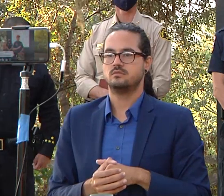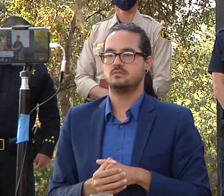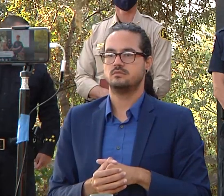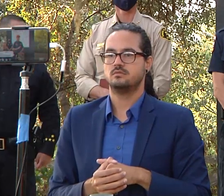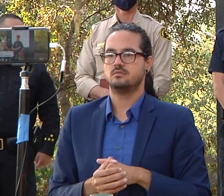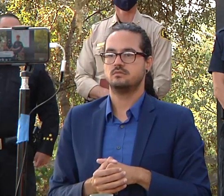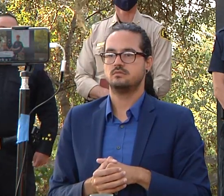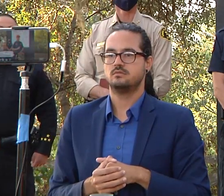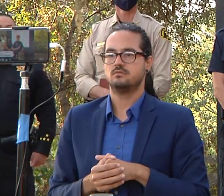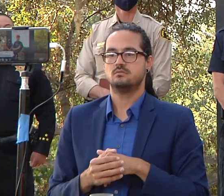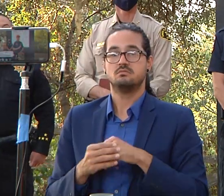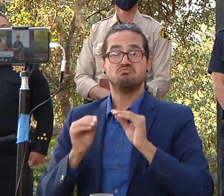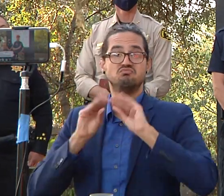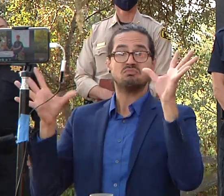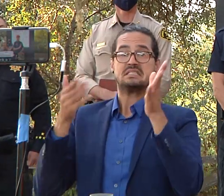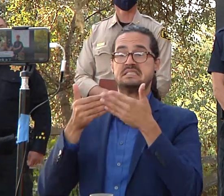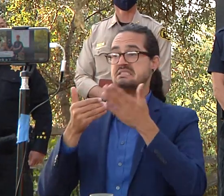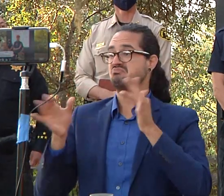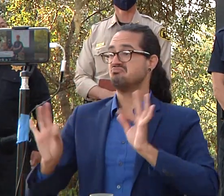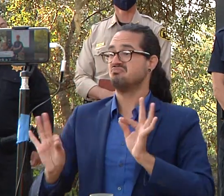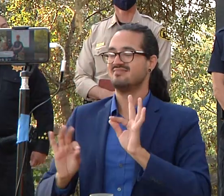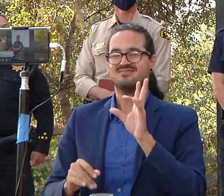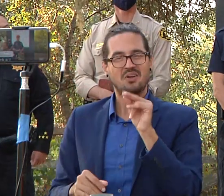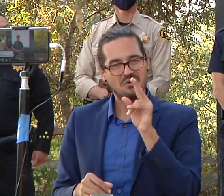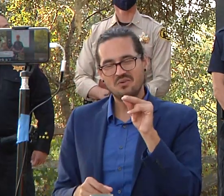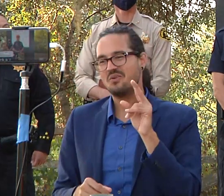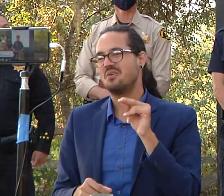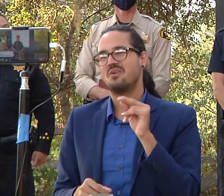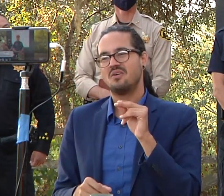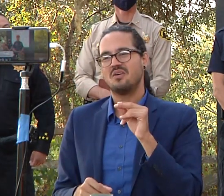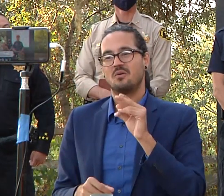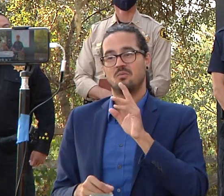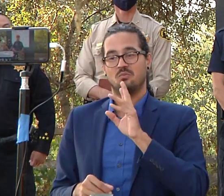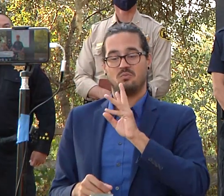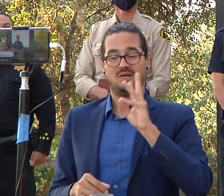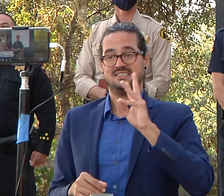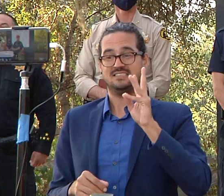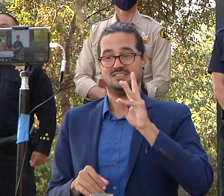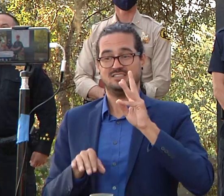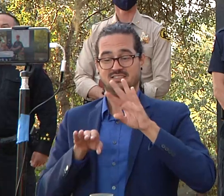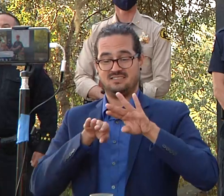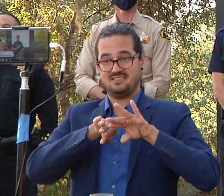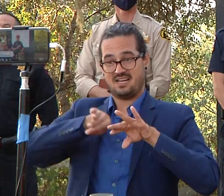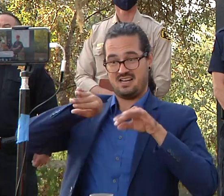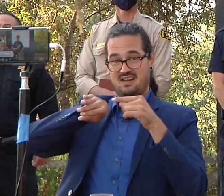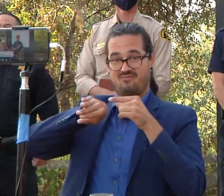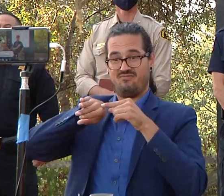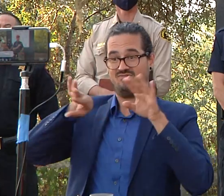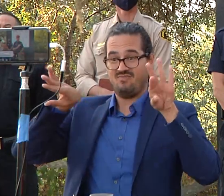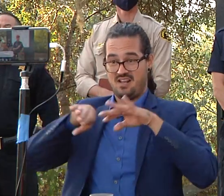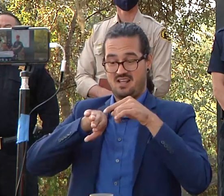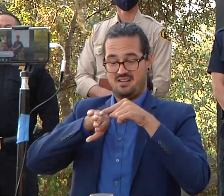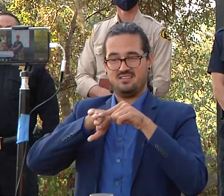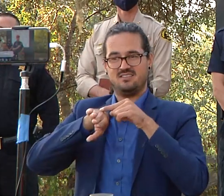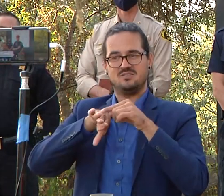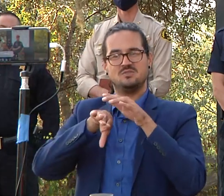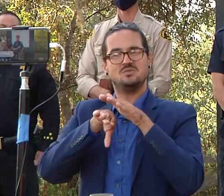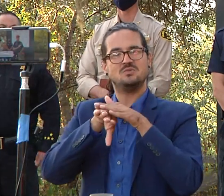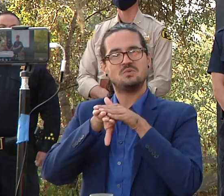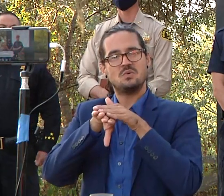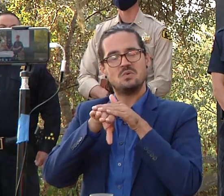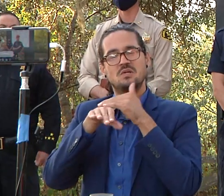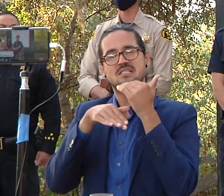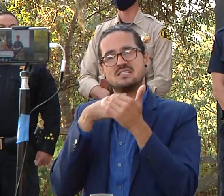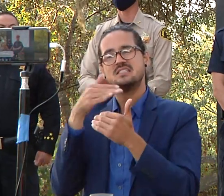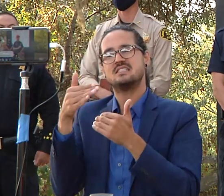they're situated on that western side of the valley so the meticulous efforts of having to go and put line and